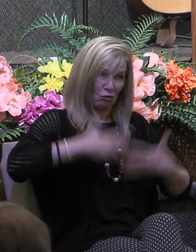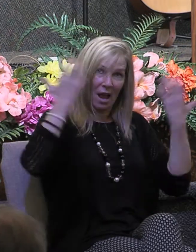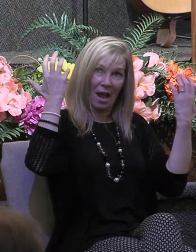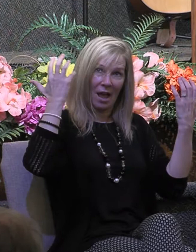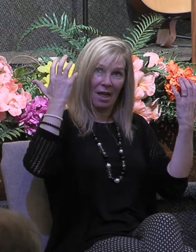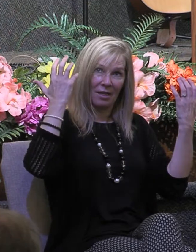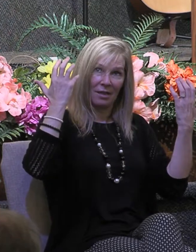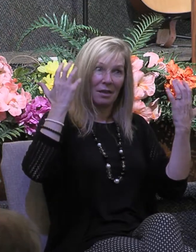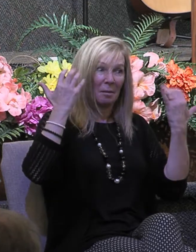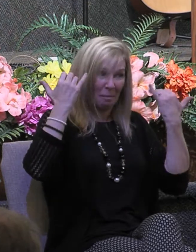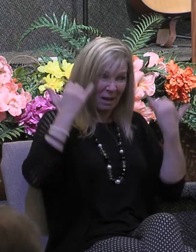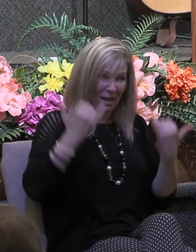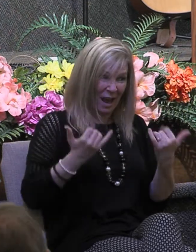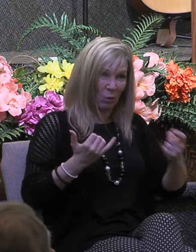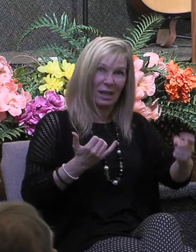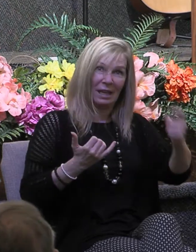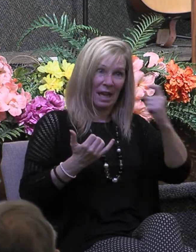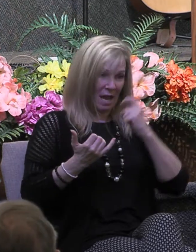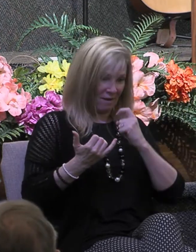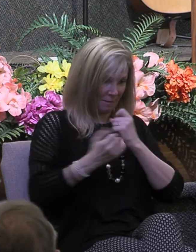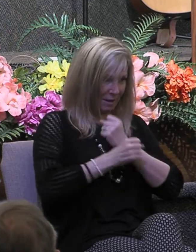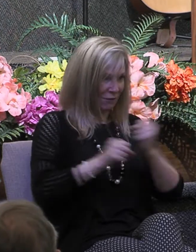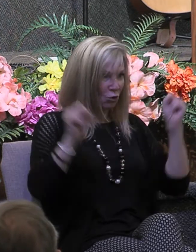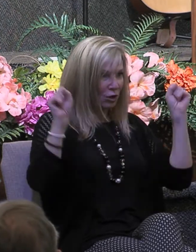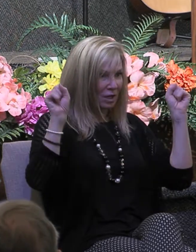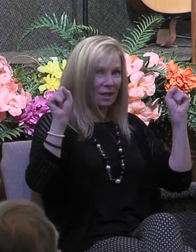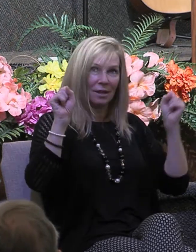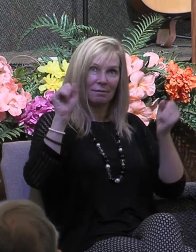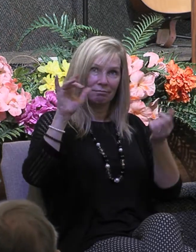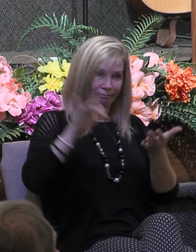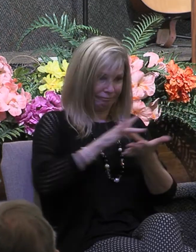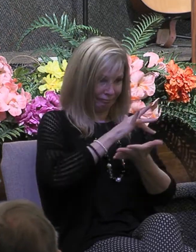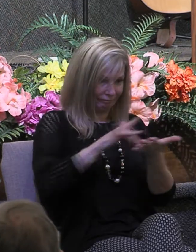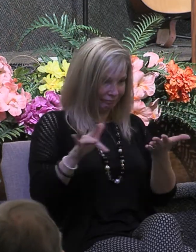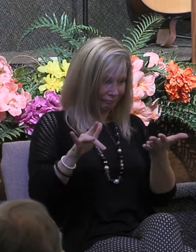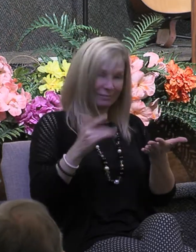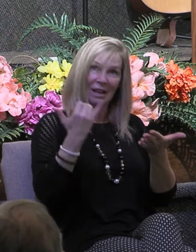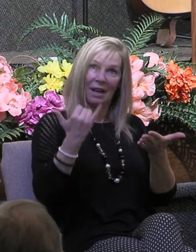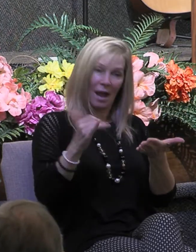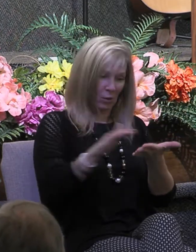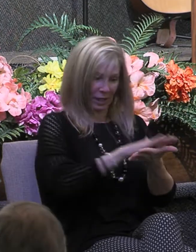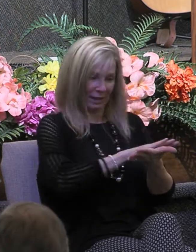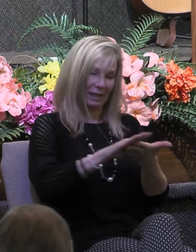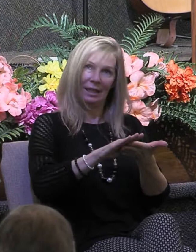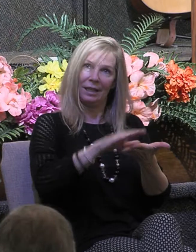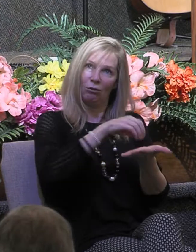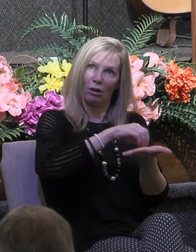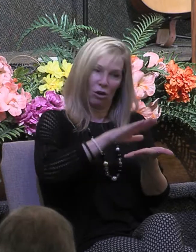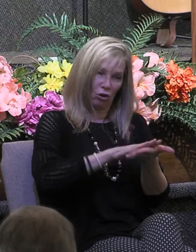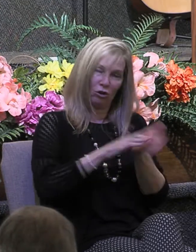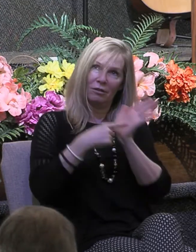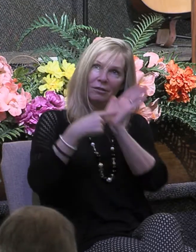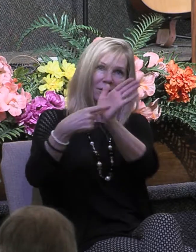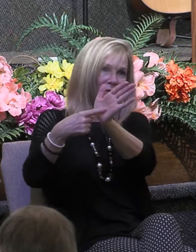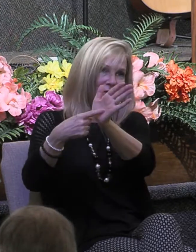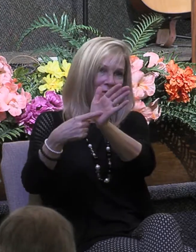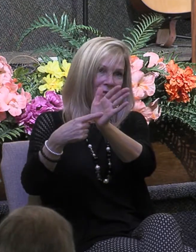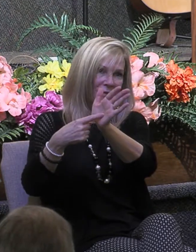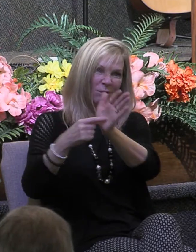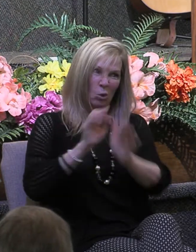would get just the opposite we would be counted for righteousness before God the righteousness of Christ in other words Jesus gave